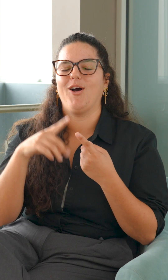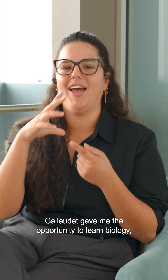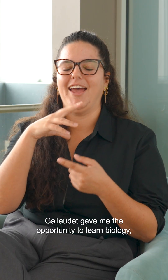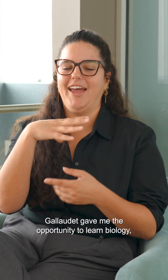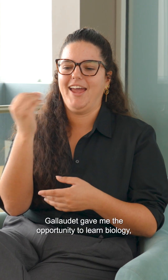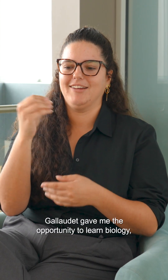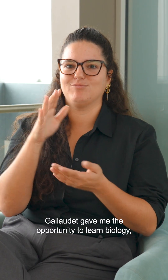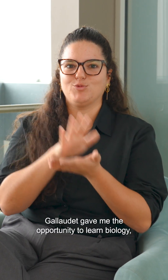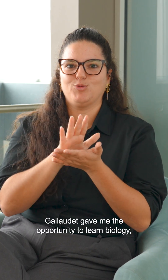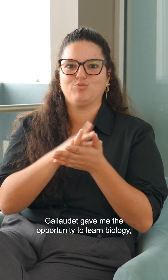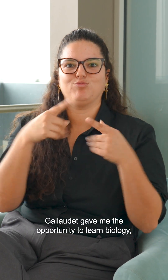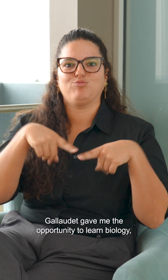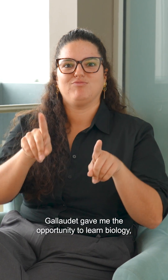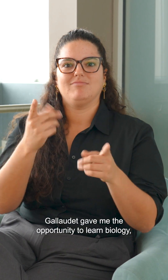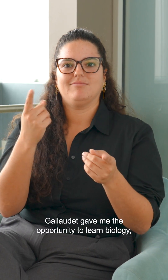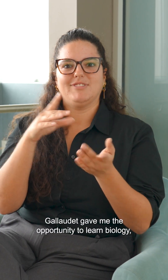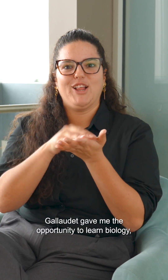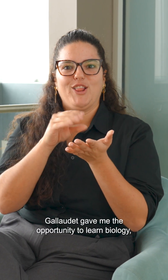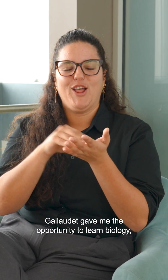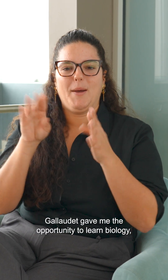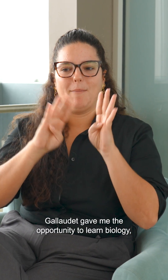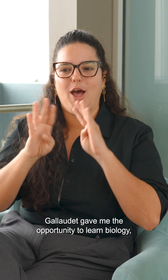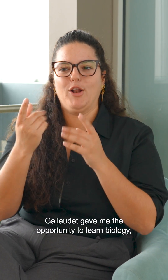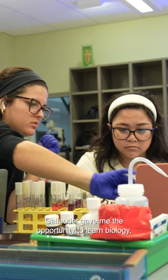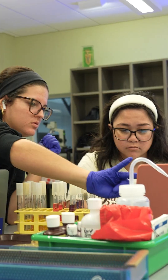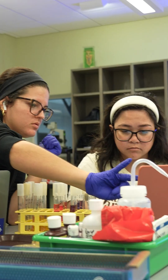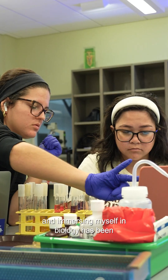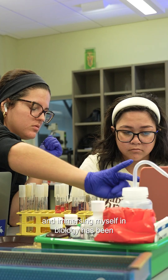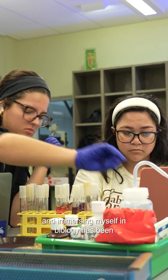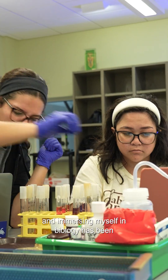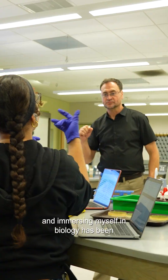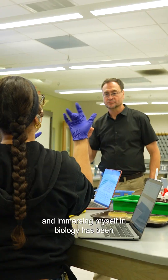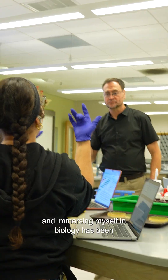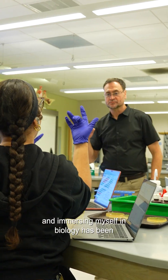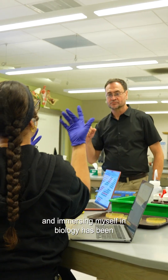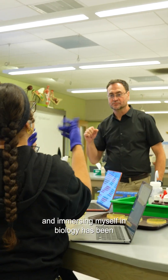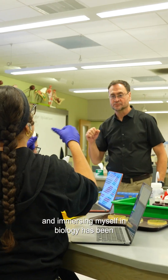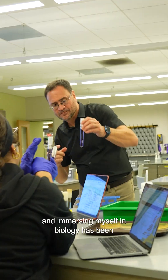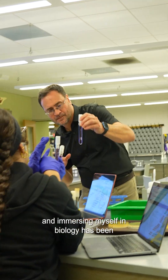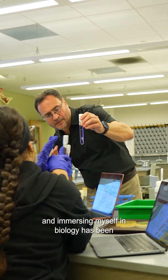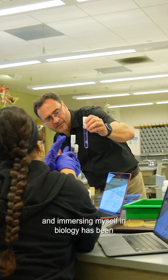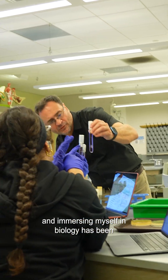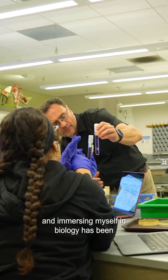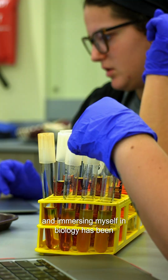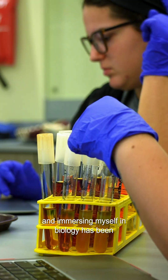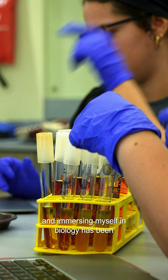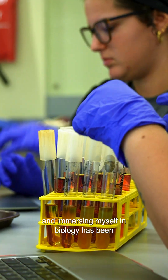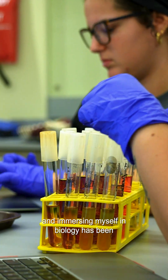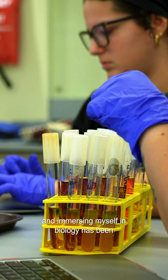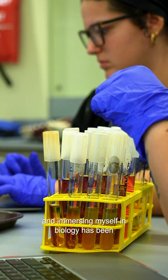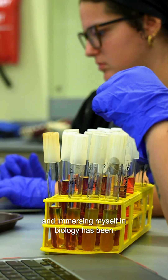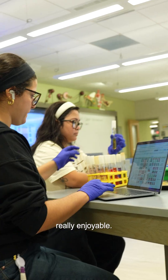Gallaudet gave me the opportunity to learn biology, and immersing myself in biology has been really